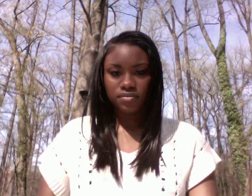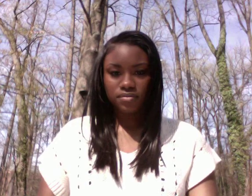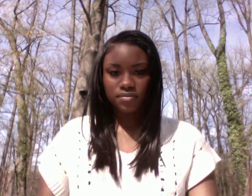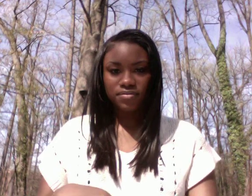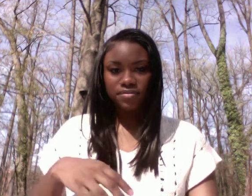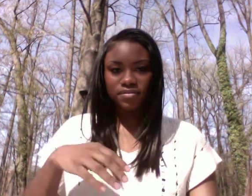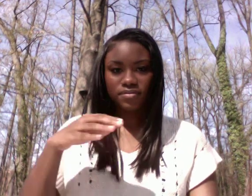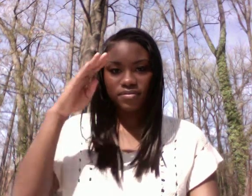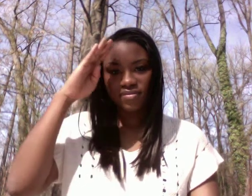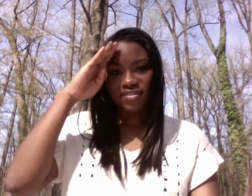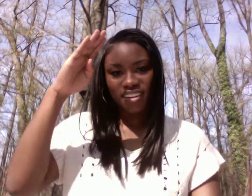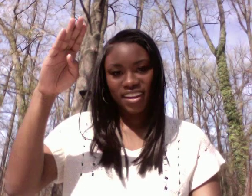Favorite